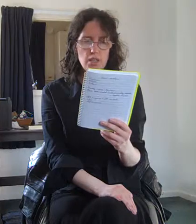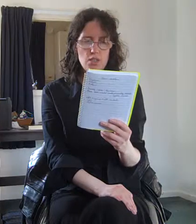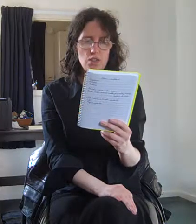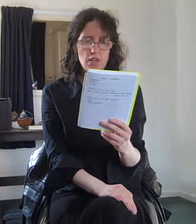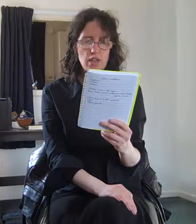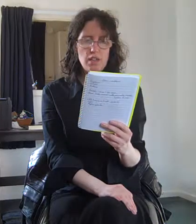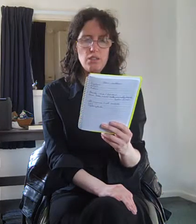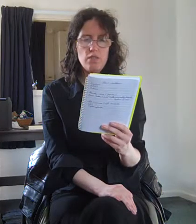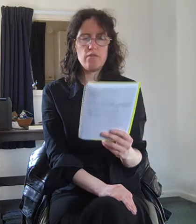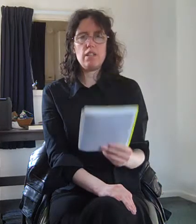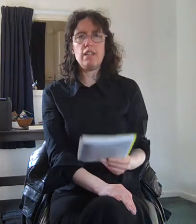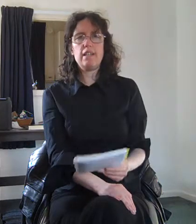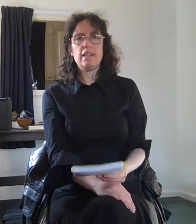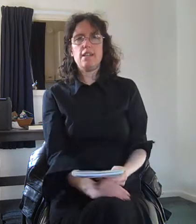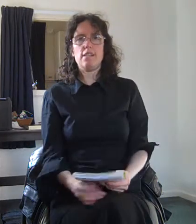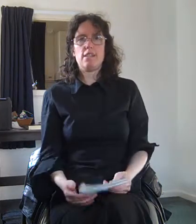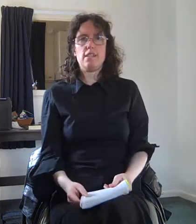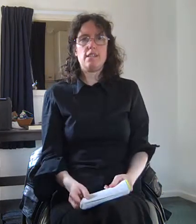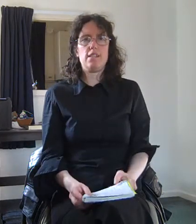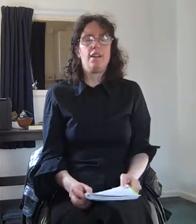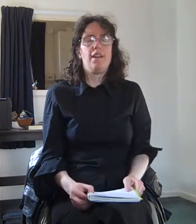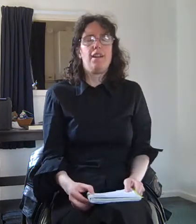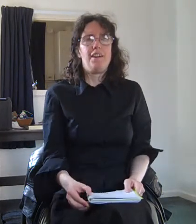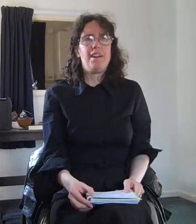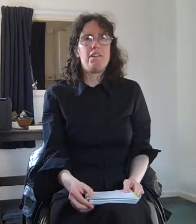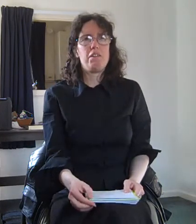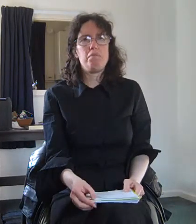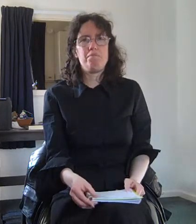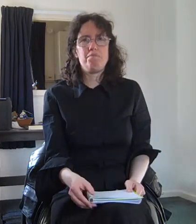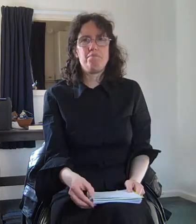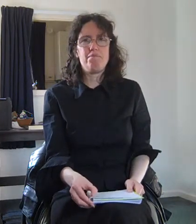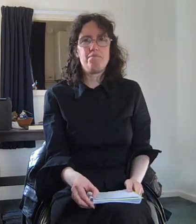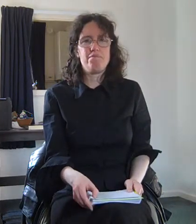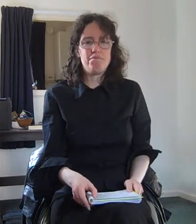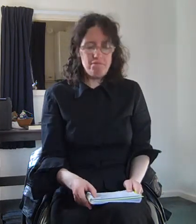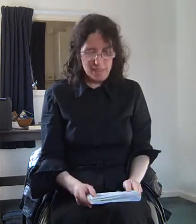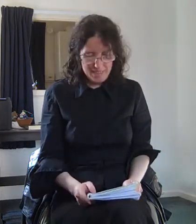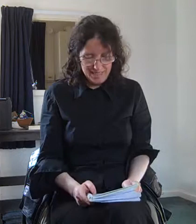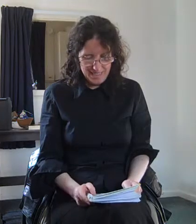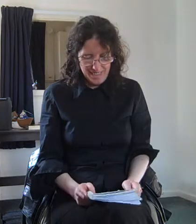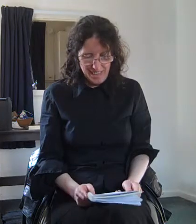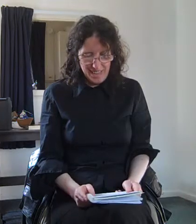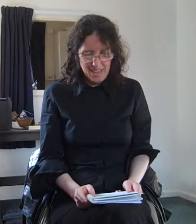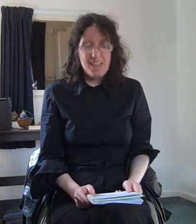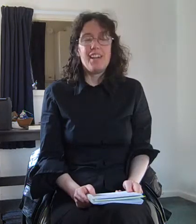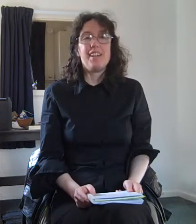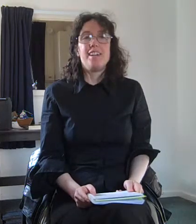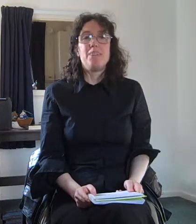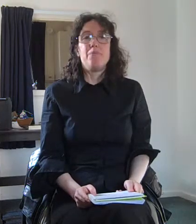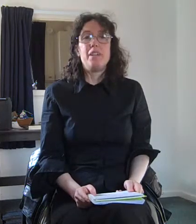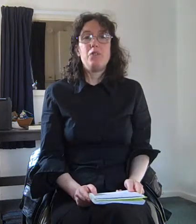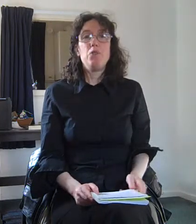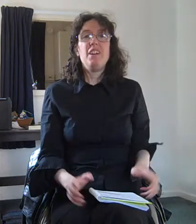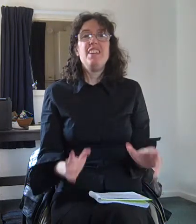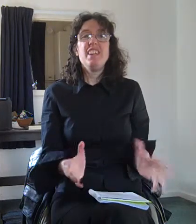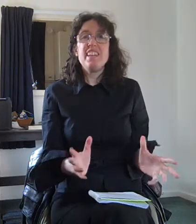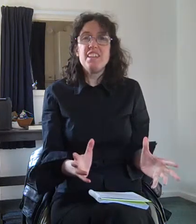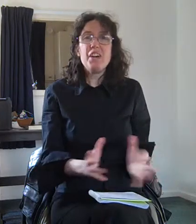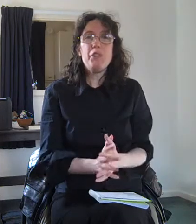much and you don't really need glasses um right um if you are lucky enough